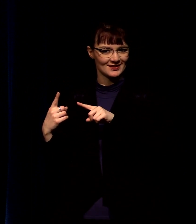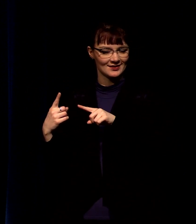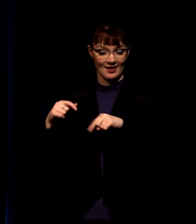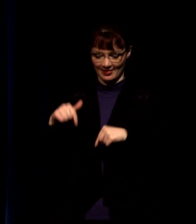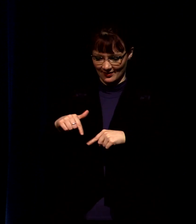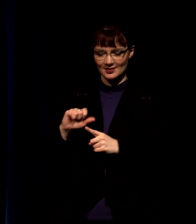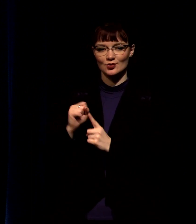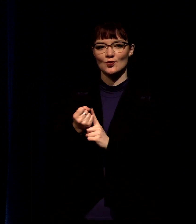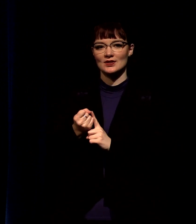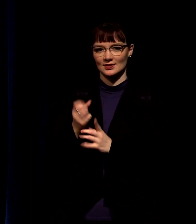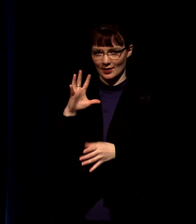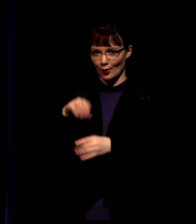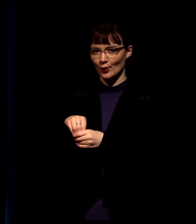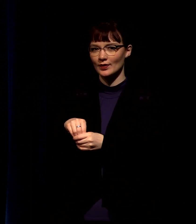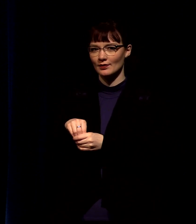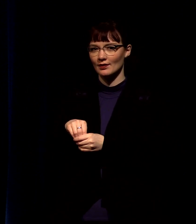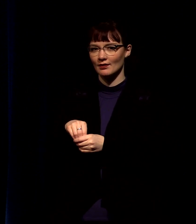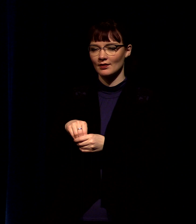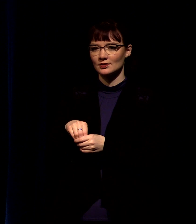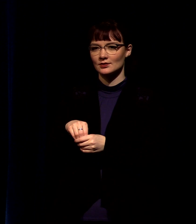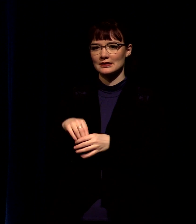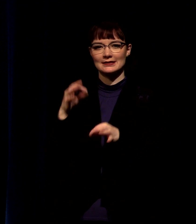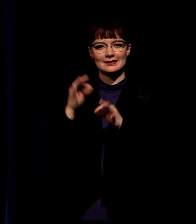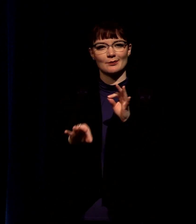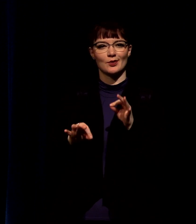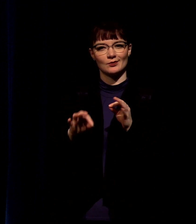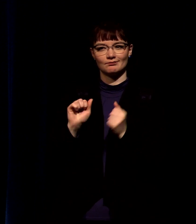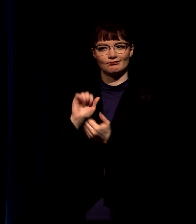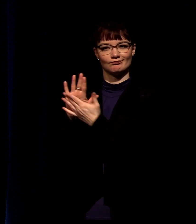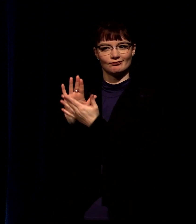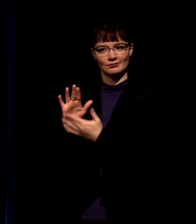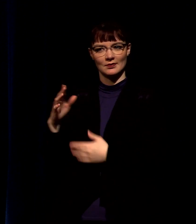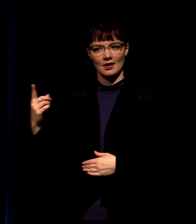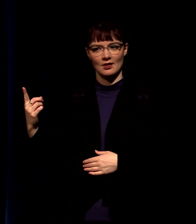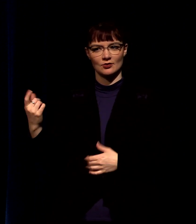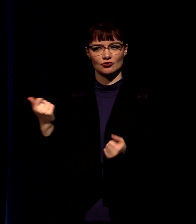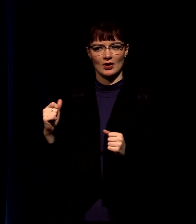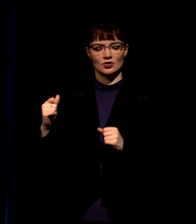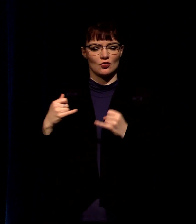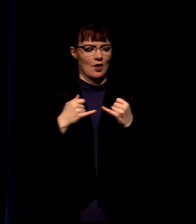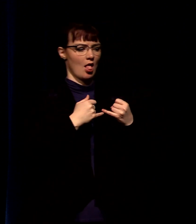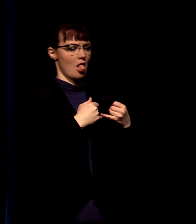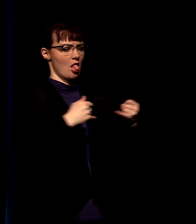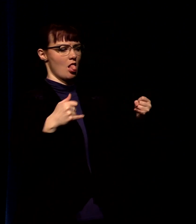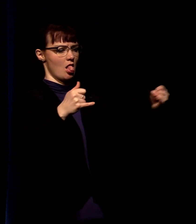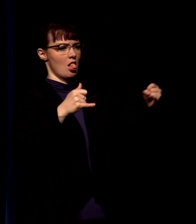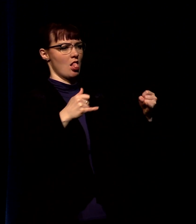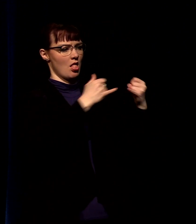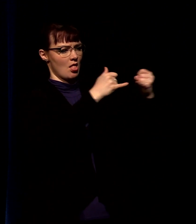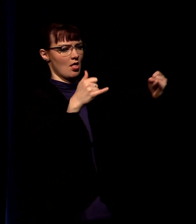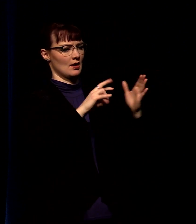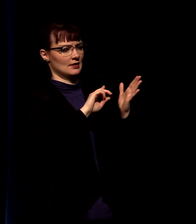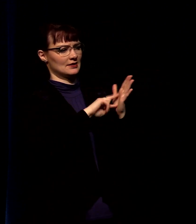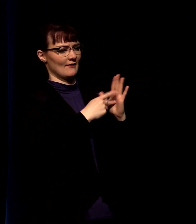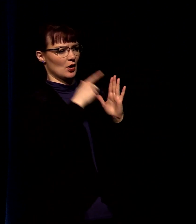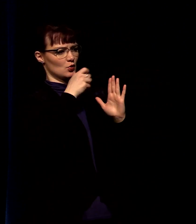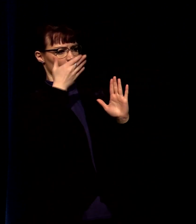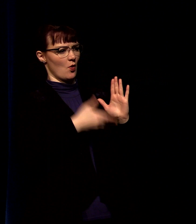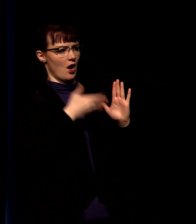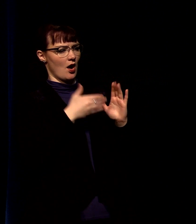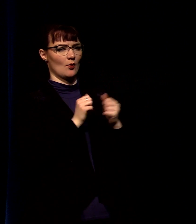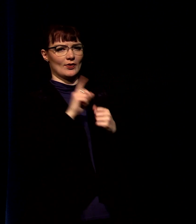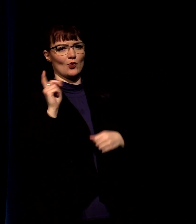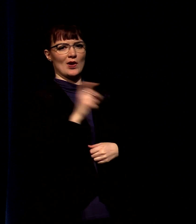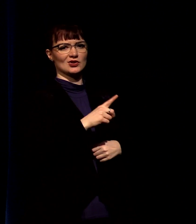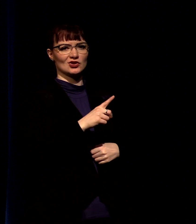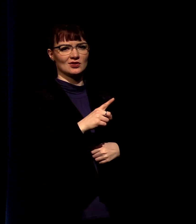that here and it's a pretty simple tactic when people are trying to box you in to respond to their question with a question because when